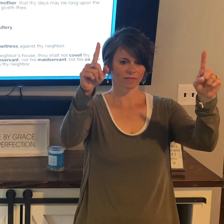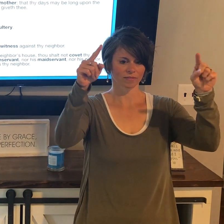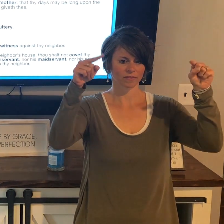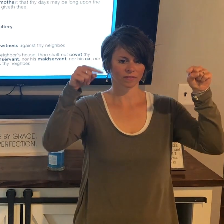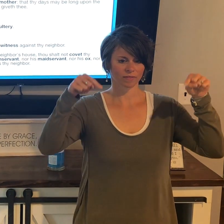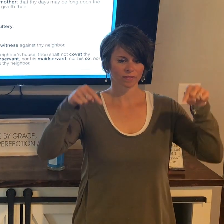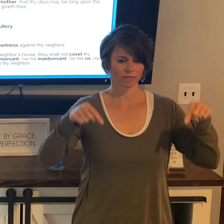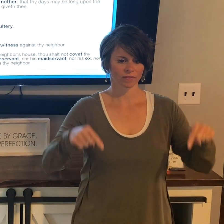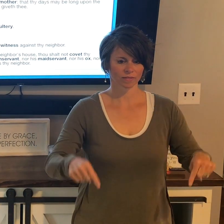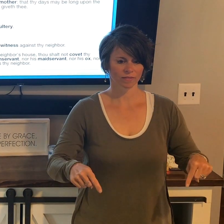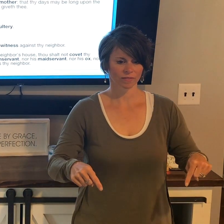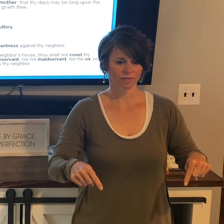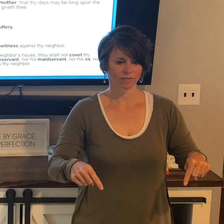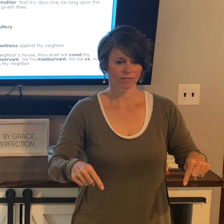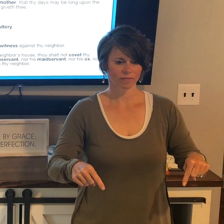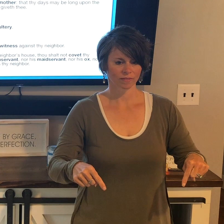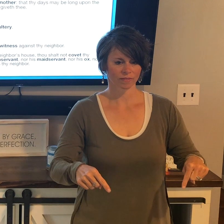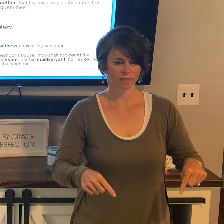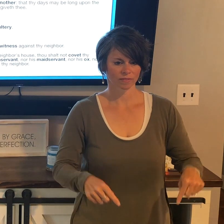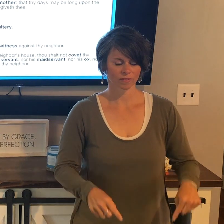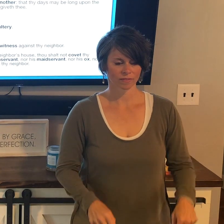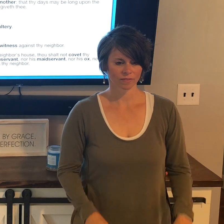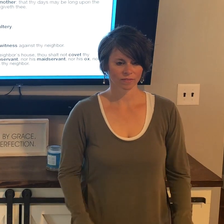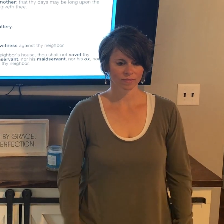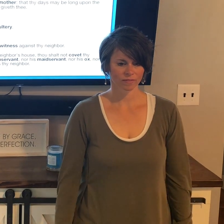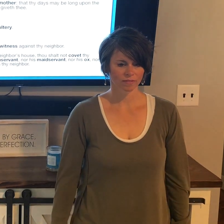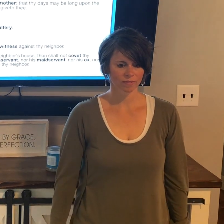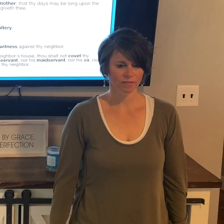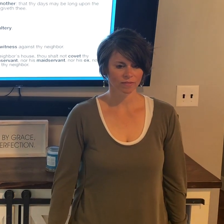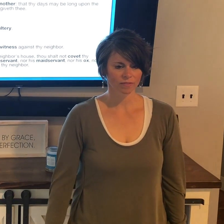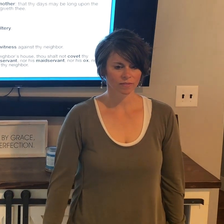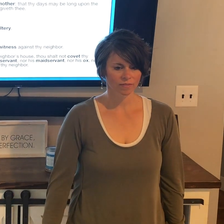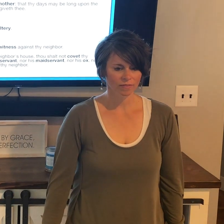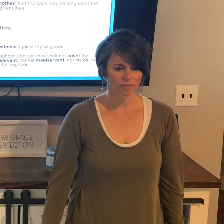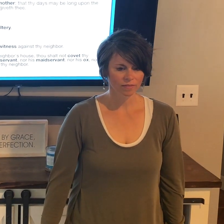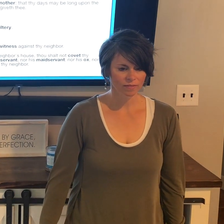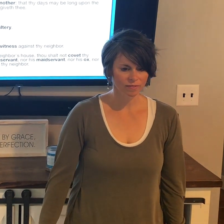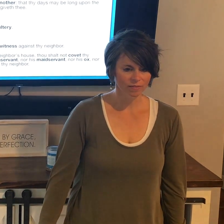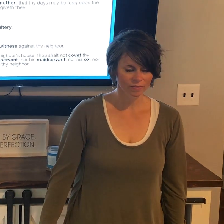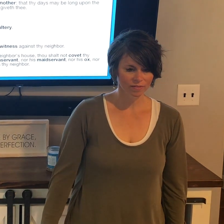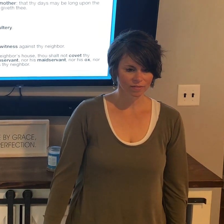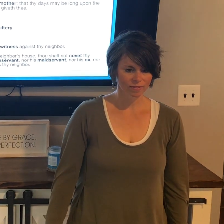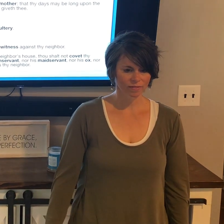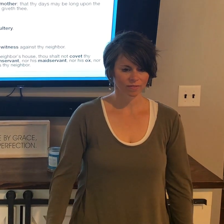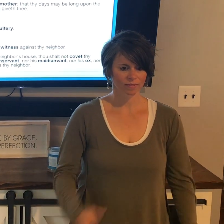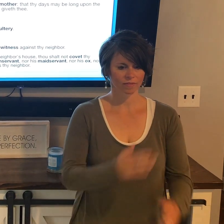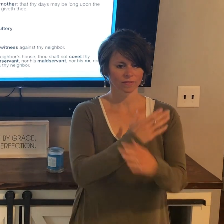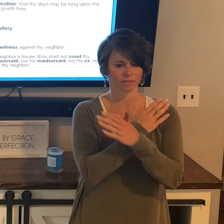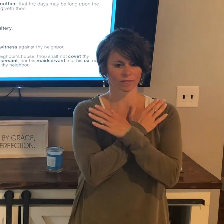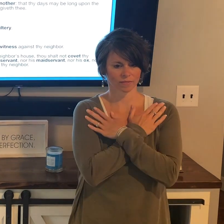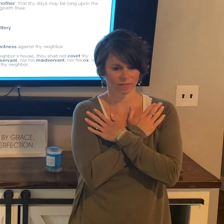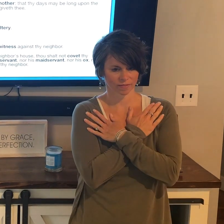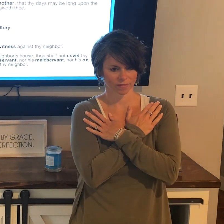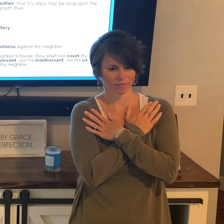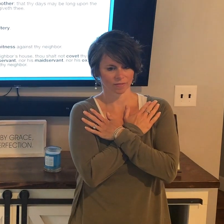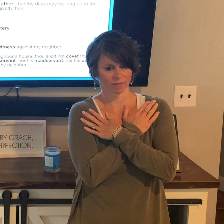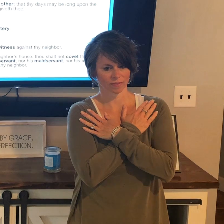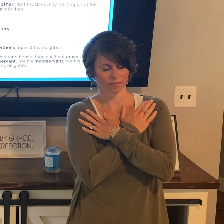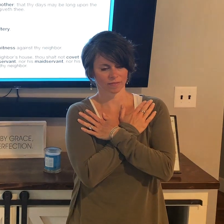and earth, sea, and all that in them is, and rested the